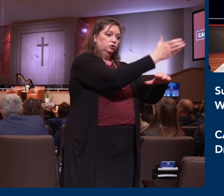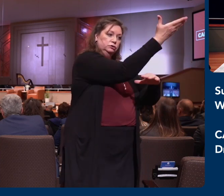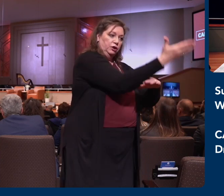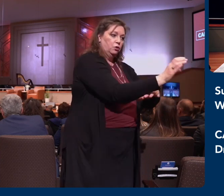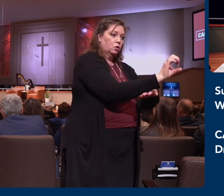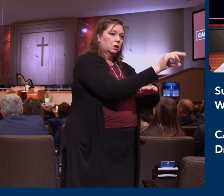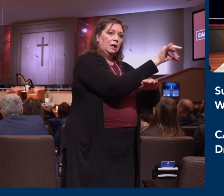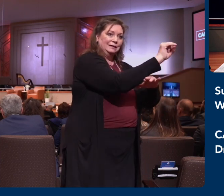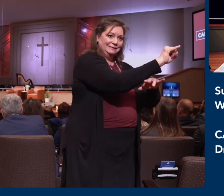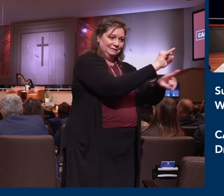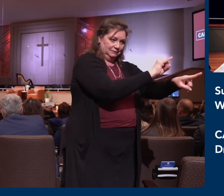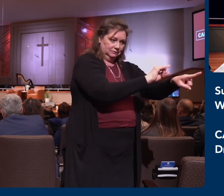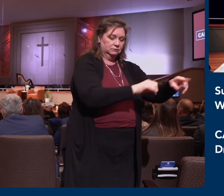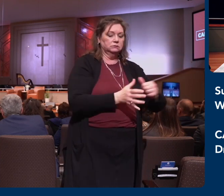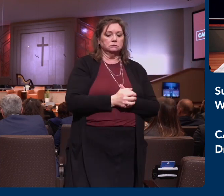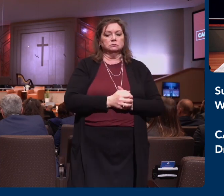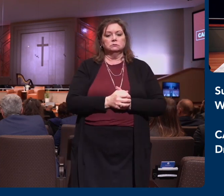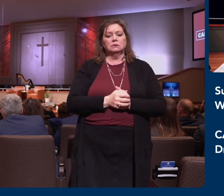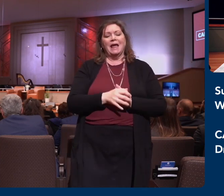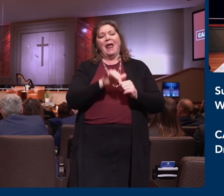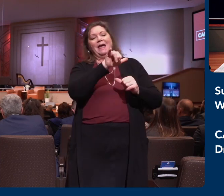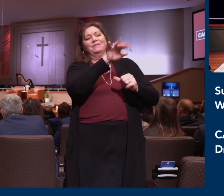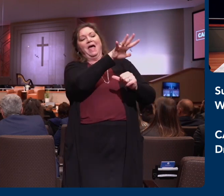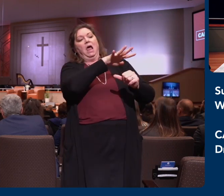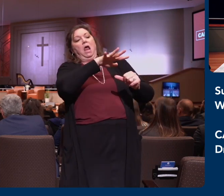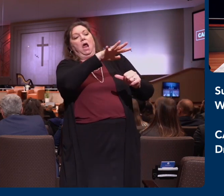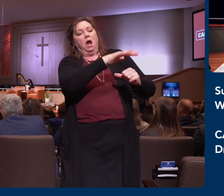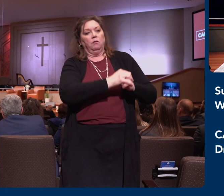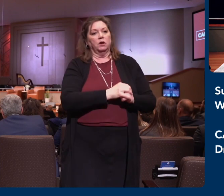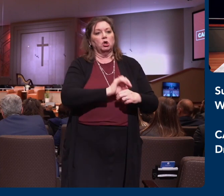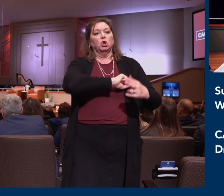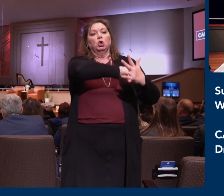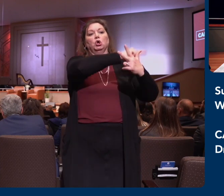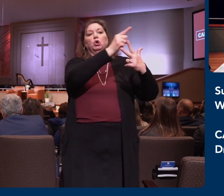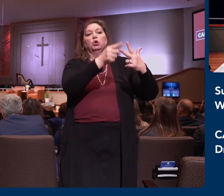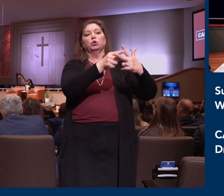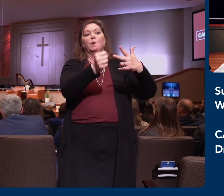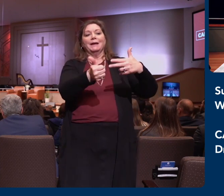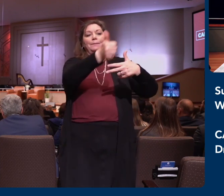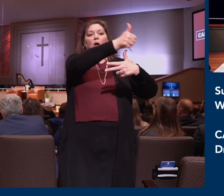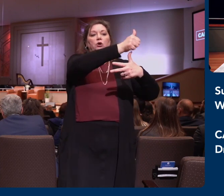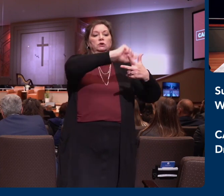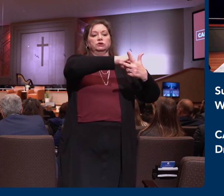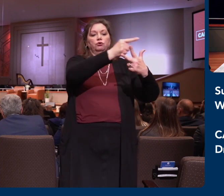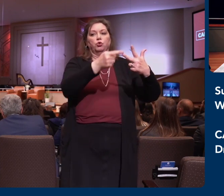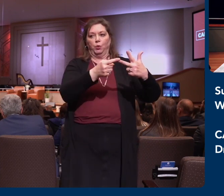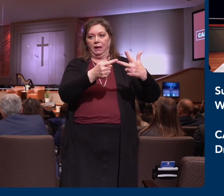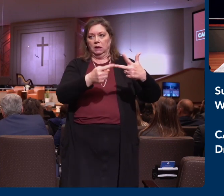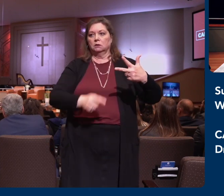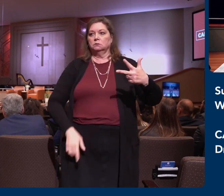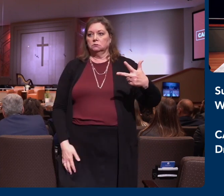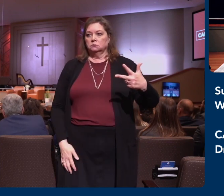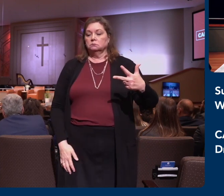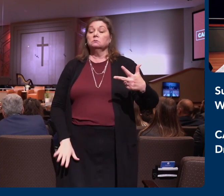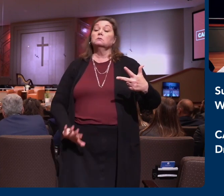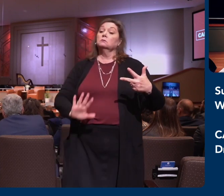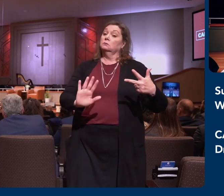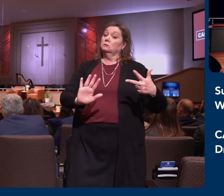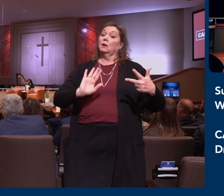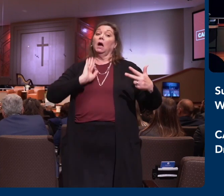And I want you to see this in three priorities. If you are going to care for the people that God places in your life, you are